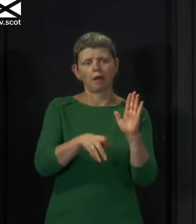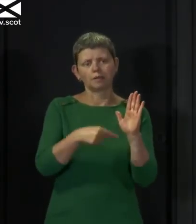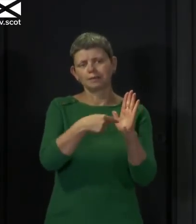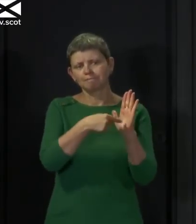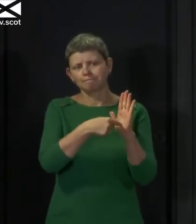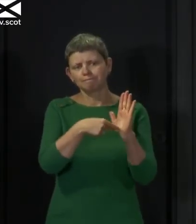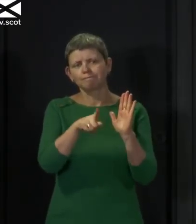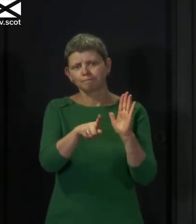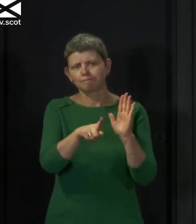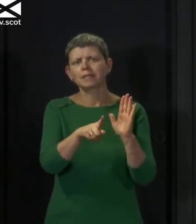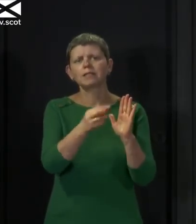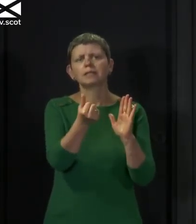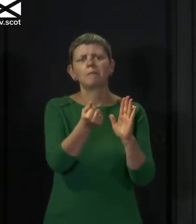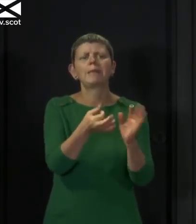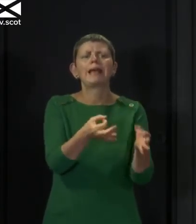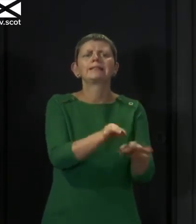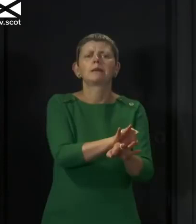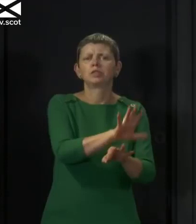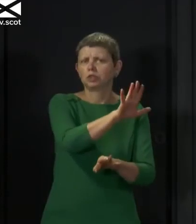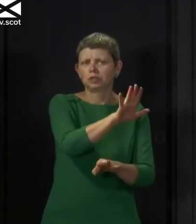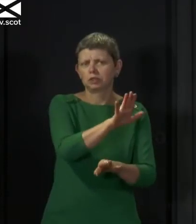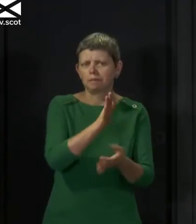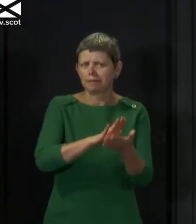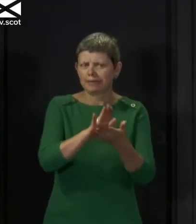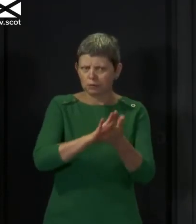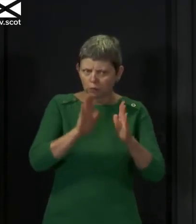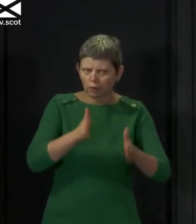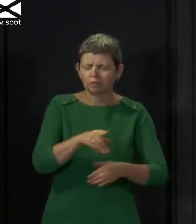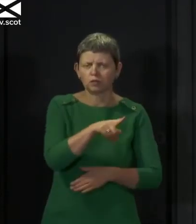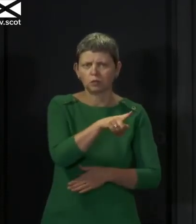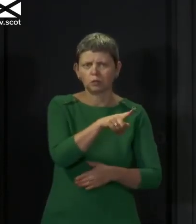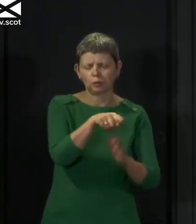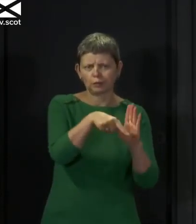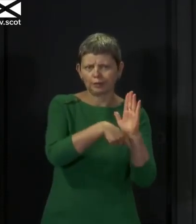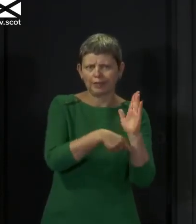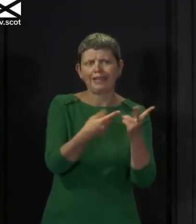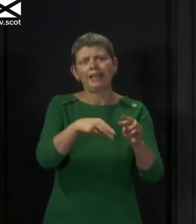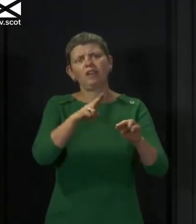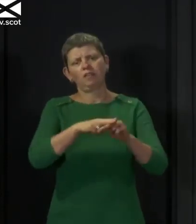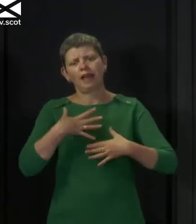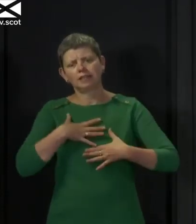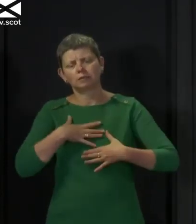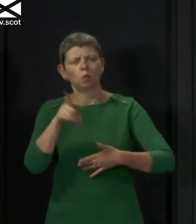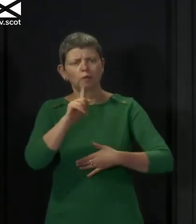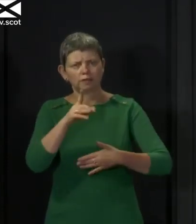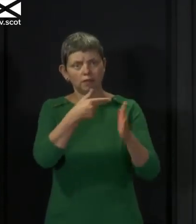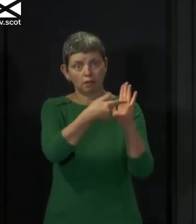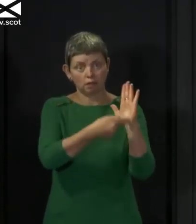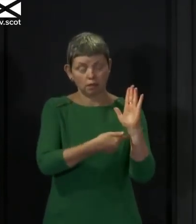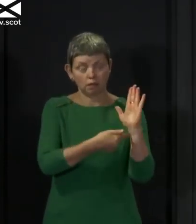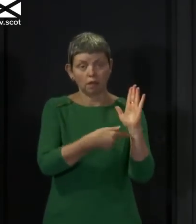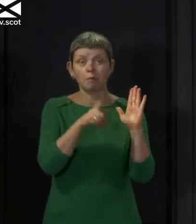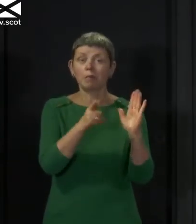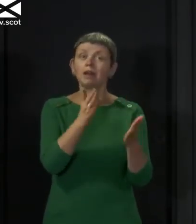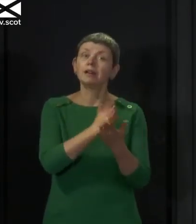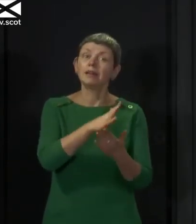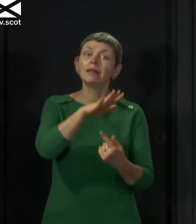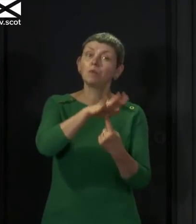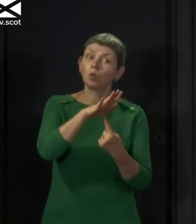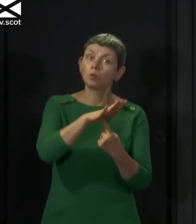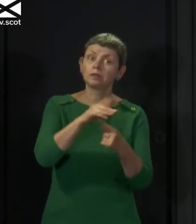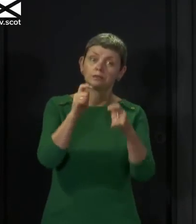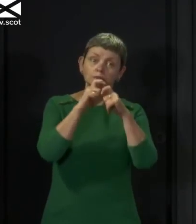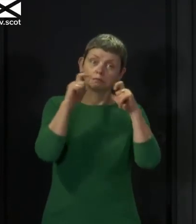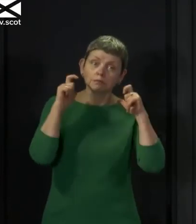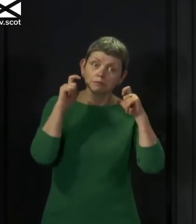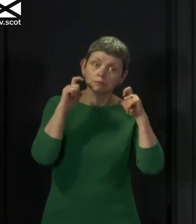population, my advice is wear a face covering in these situations. And just to repeat why it's important is if you have the virus,